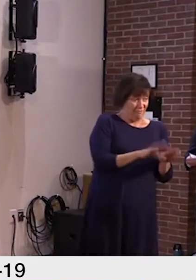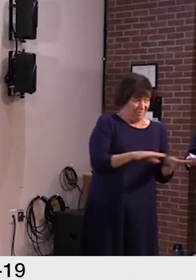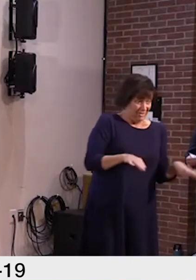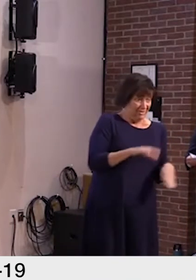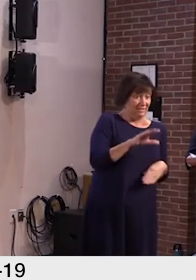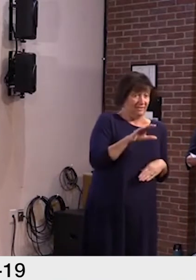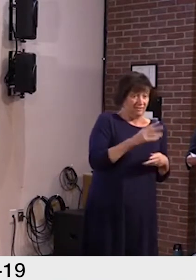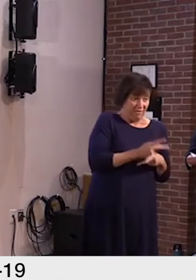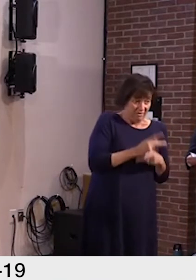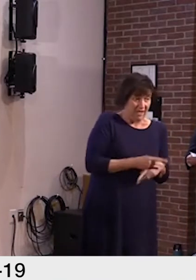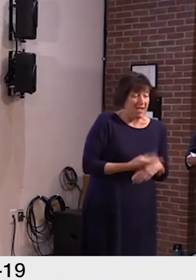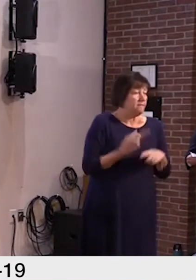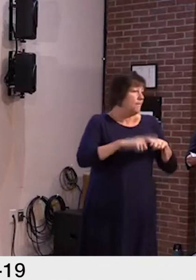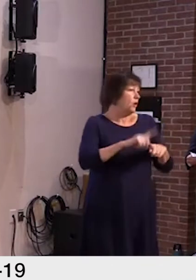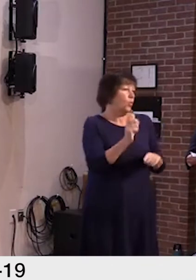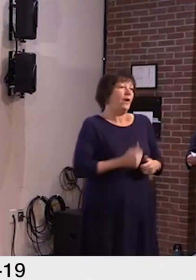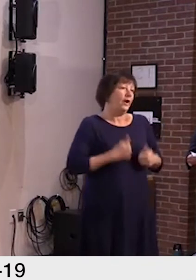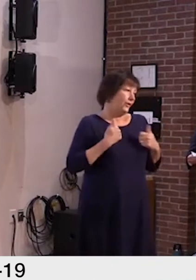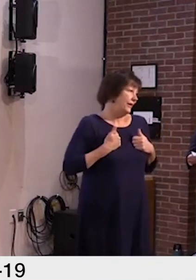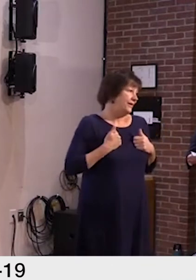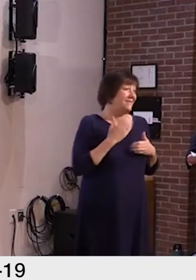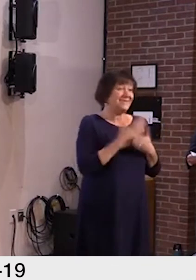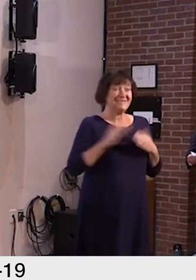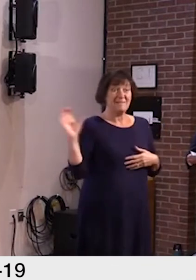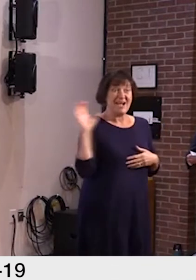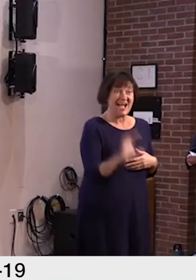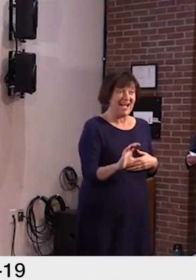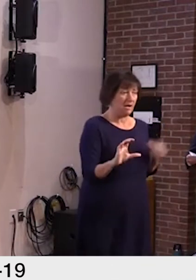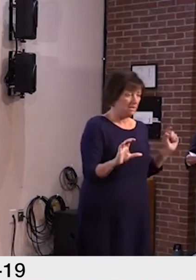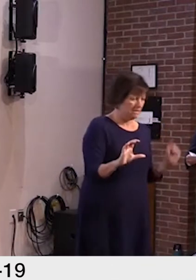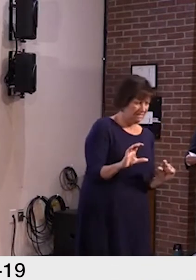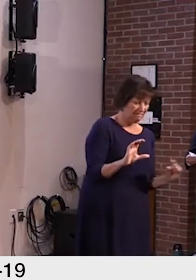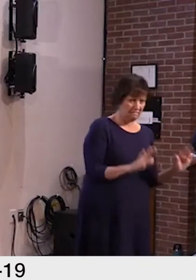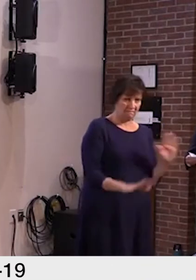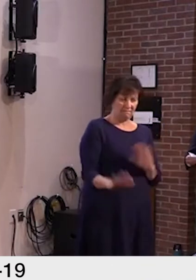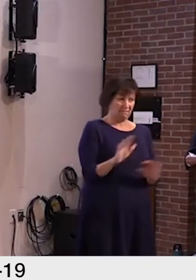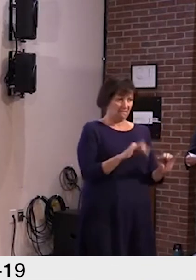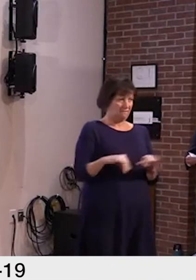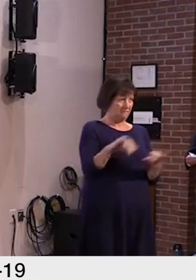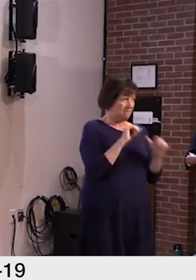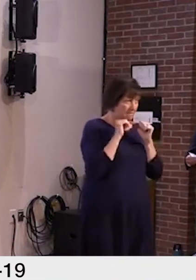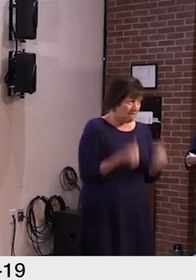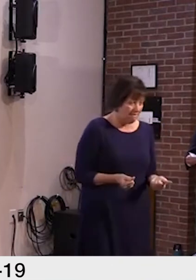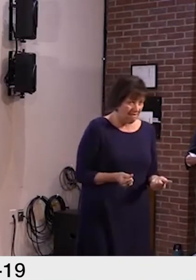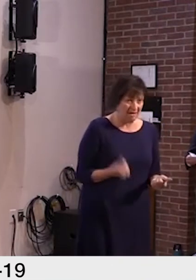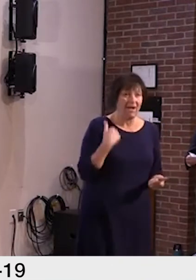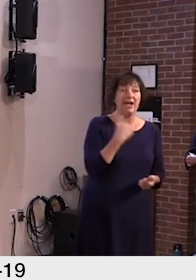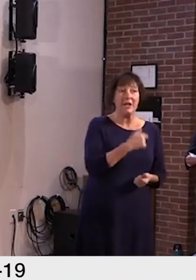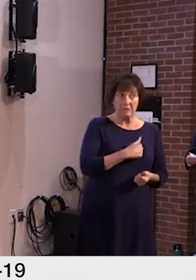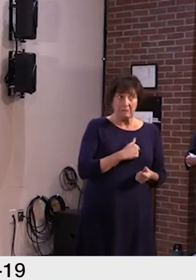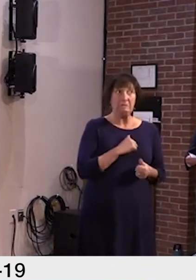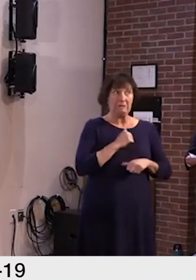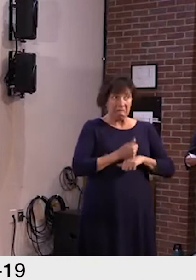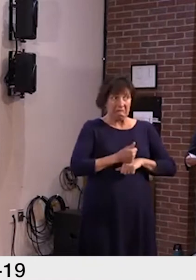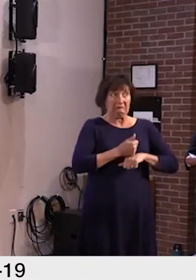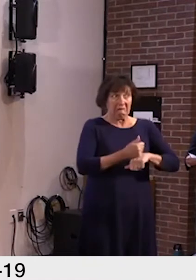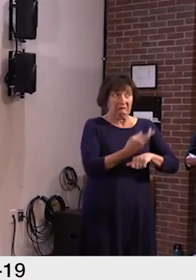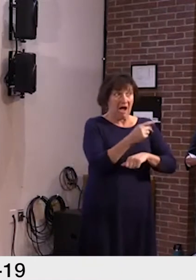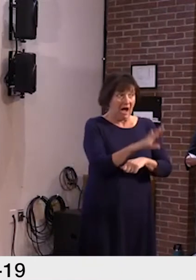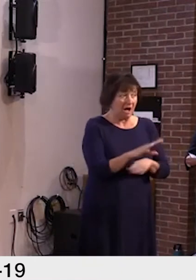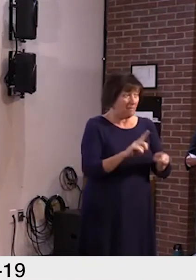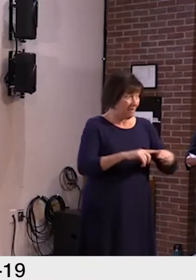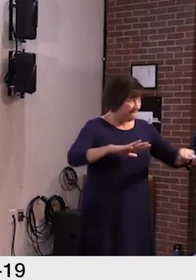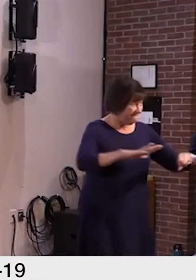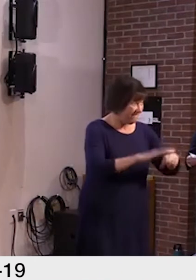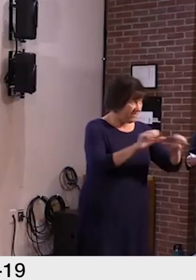can vary greatly from one location to the next. While we did put a number of measures in place to help families, we don't yet have a system in Vermont